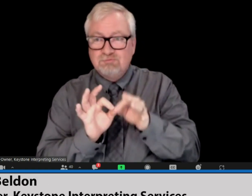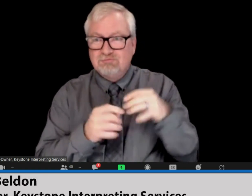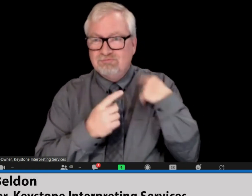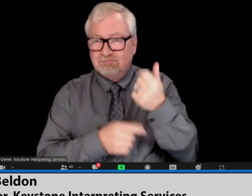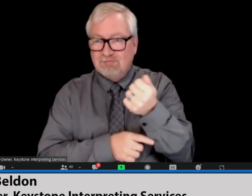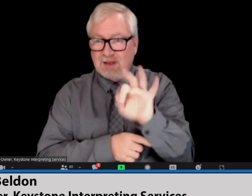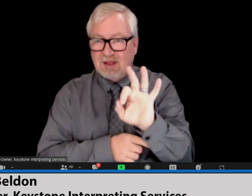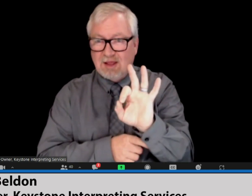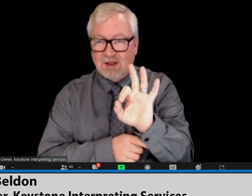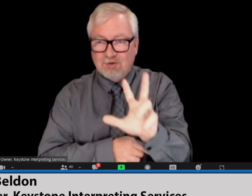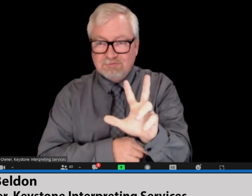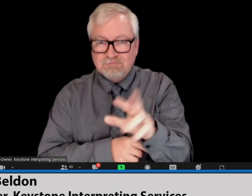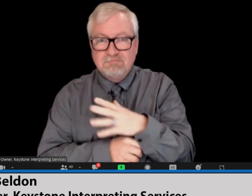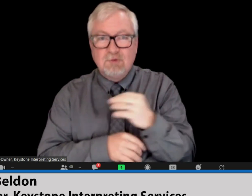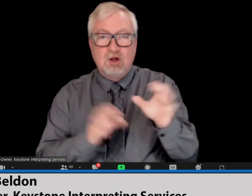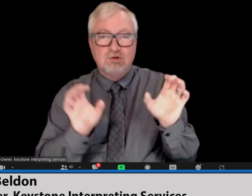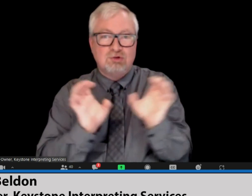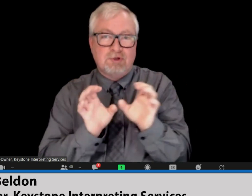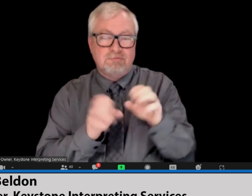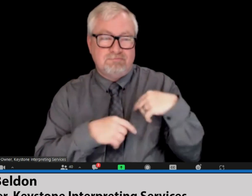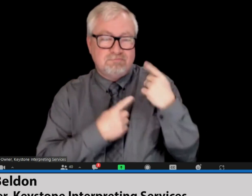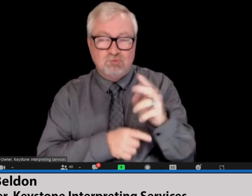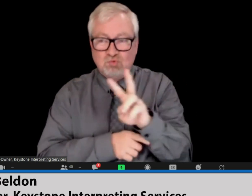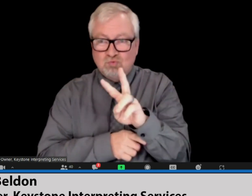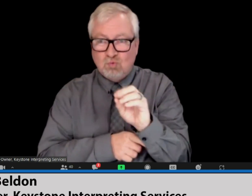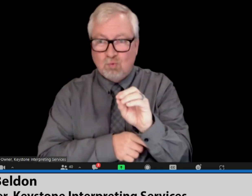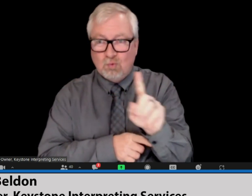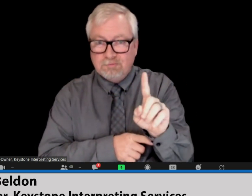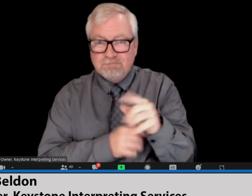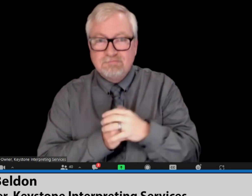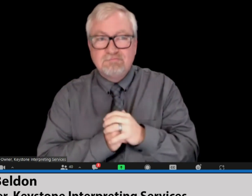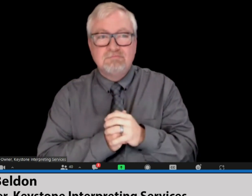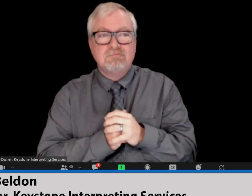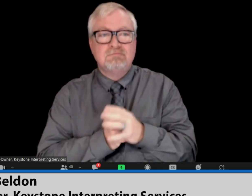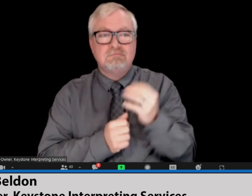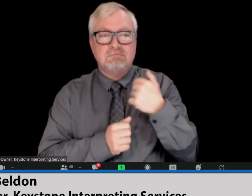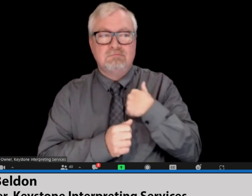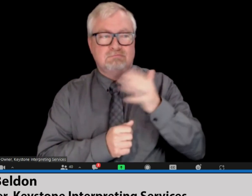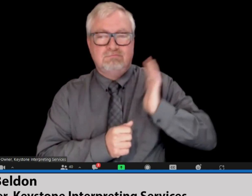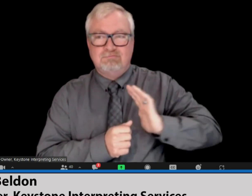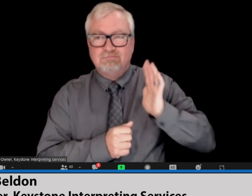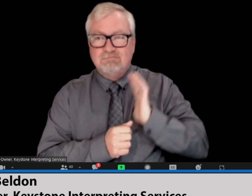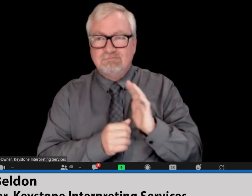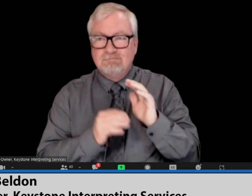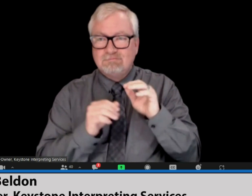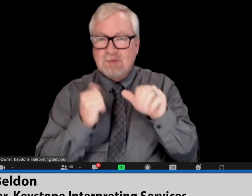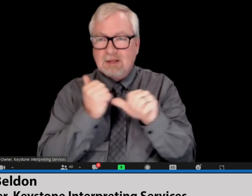I've been an interpreter since 1993, a certified interpreter in 2001.